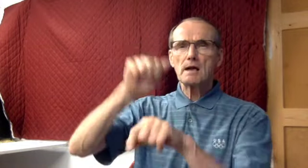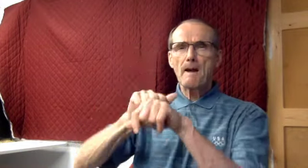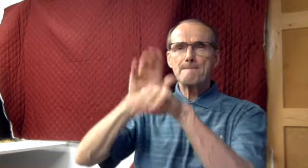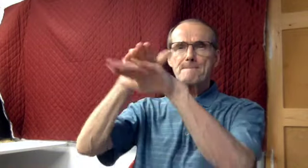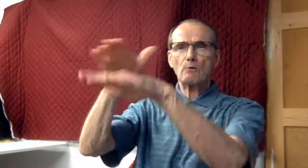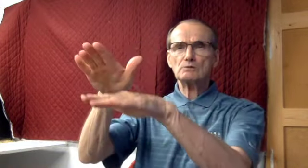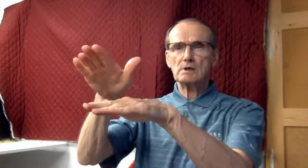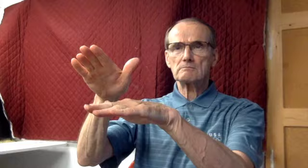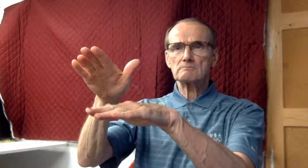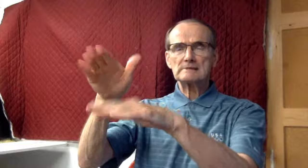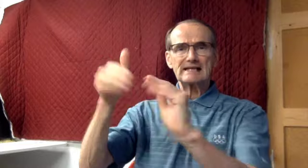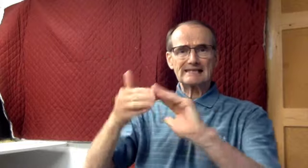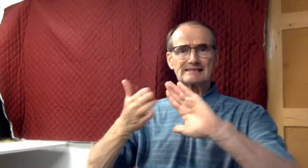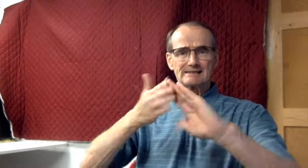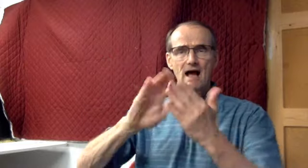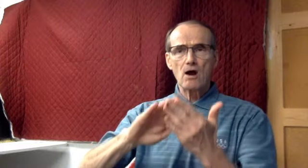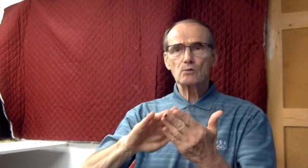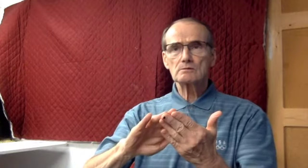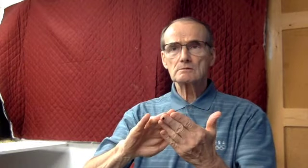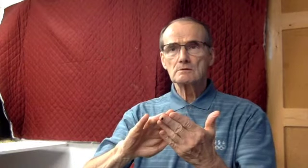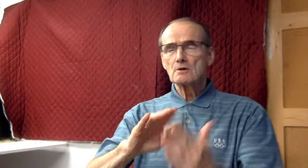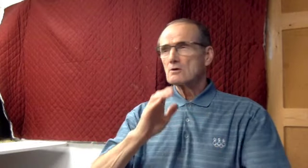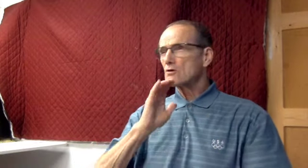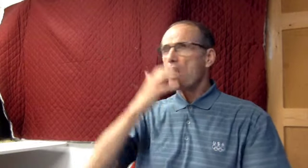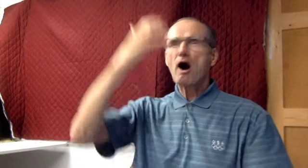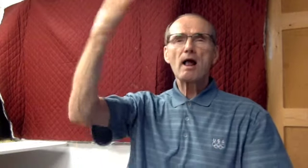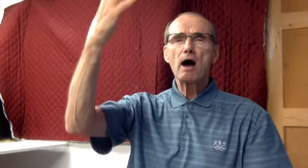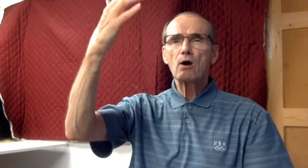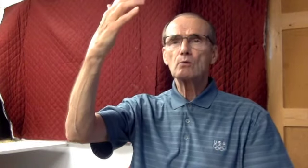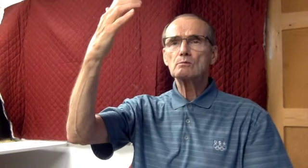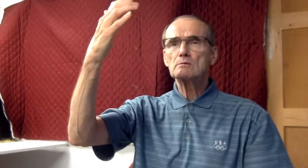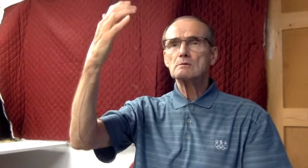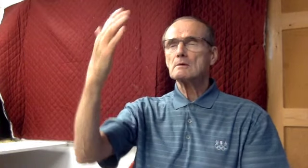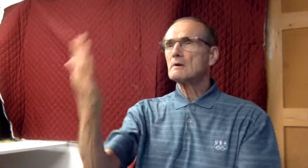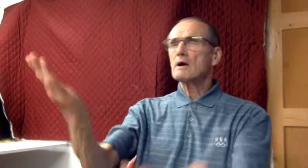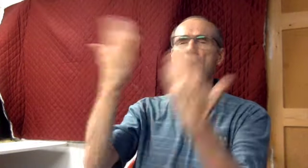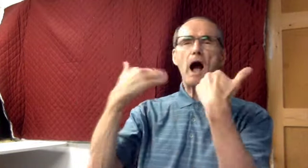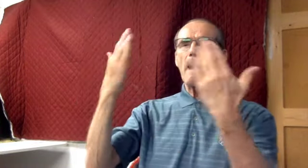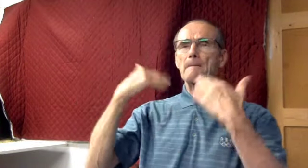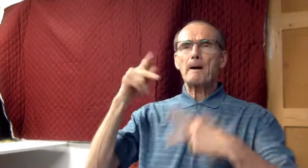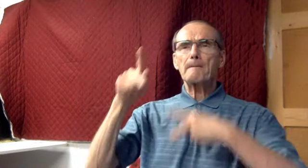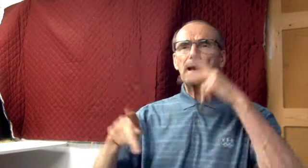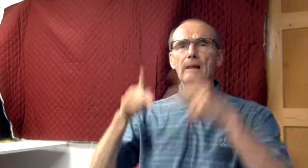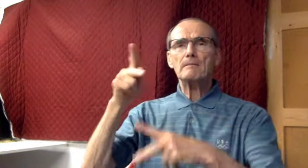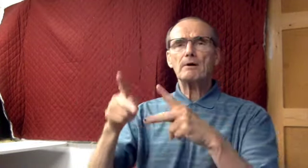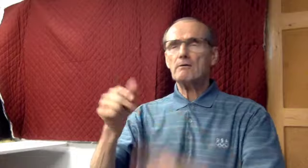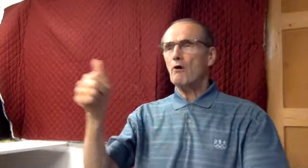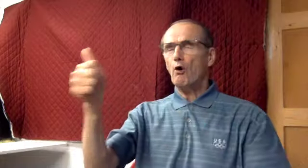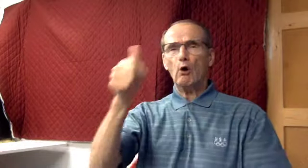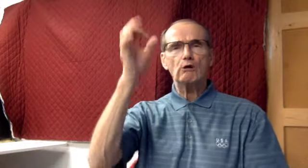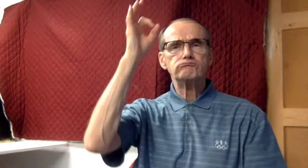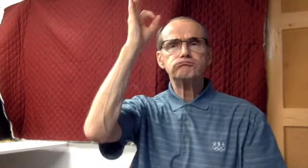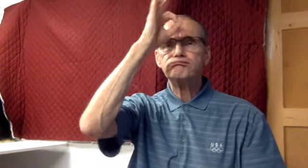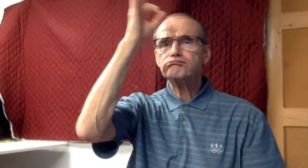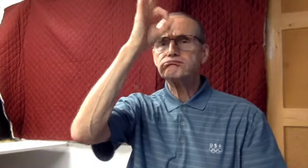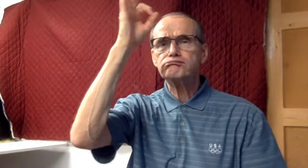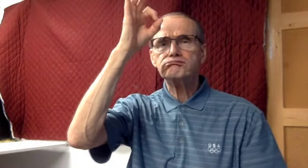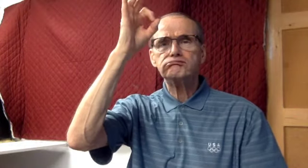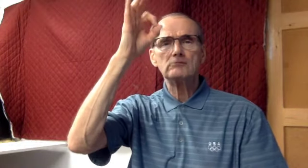She calls from the heights out over the city. Let whoever is simple turn